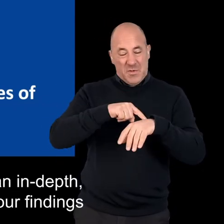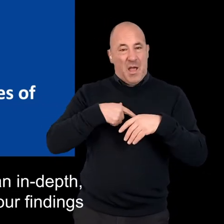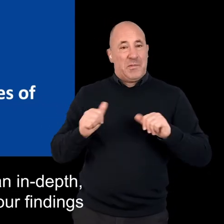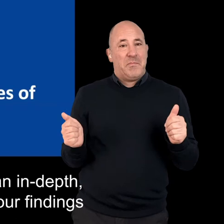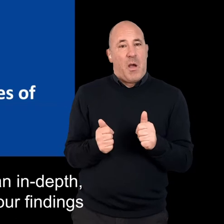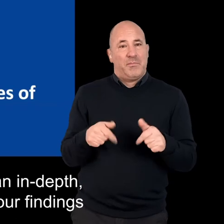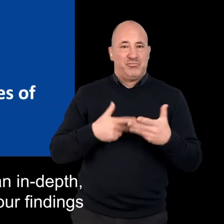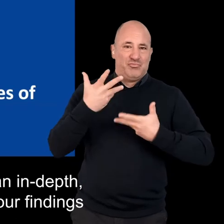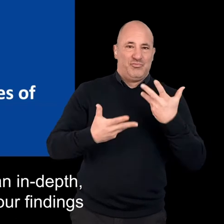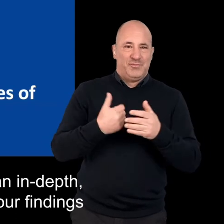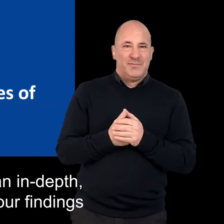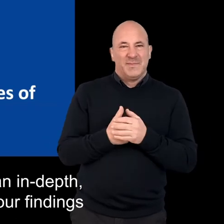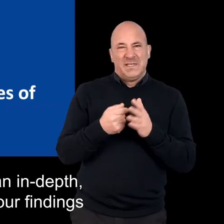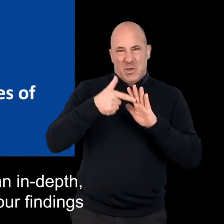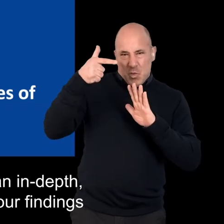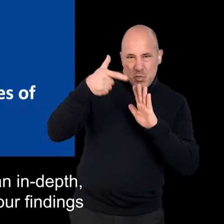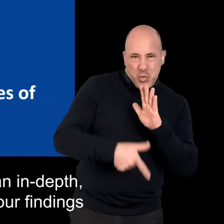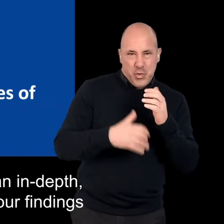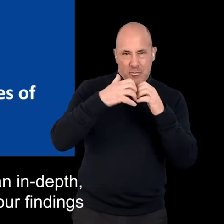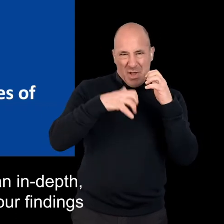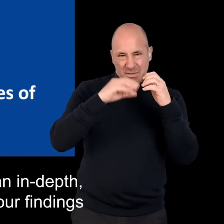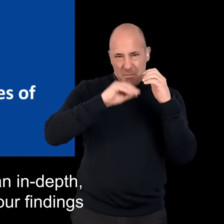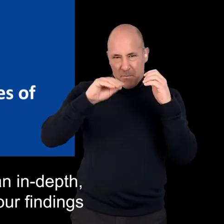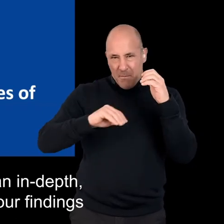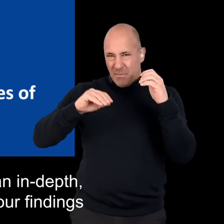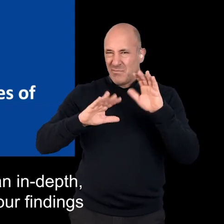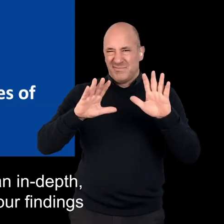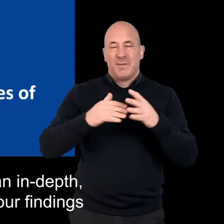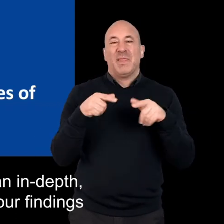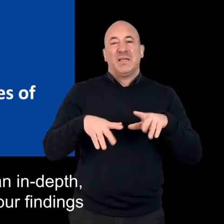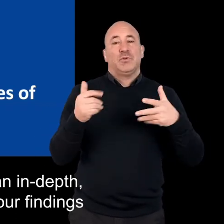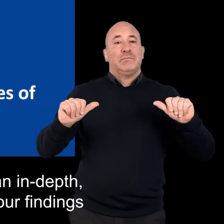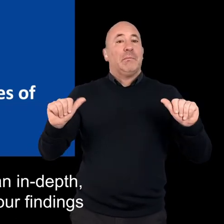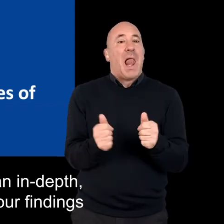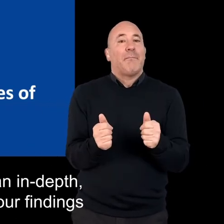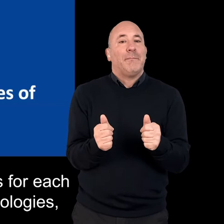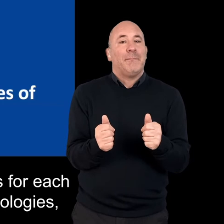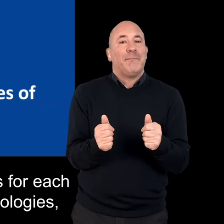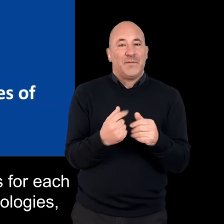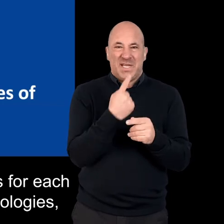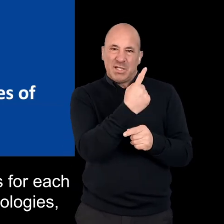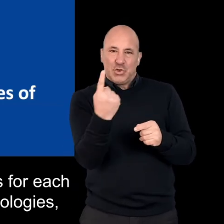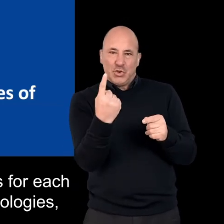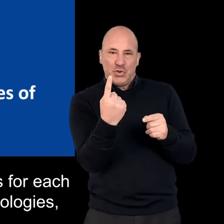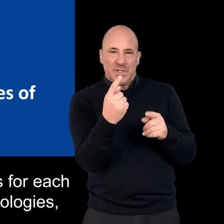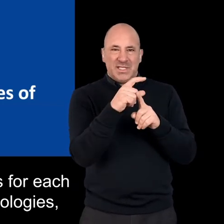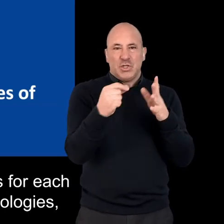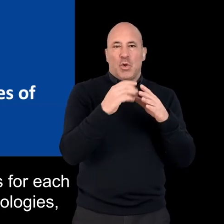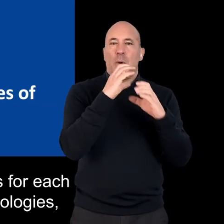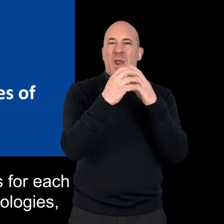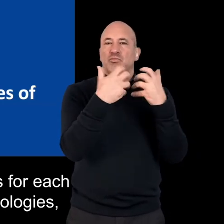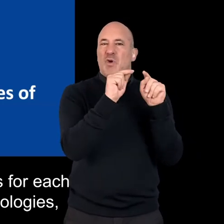to limited time, we can't give you an in-depth, complete, detailed breakdown of all of our findings. So this is rather a slice